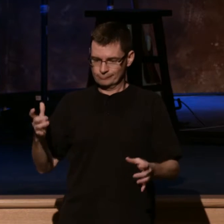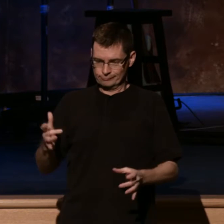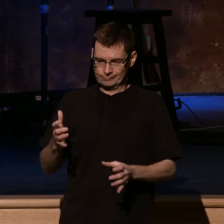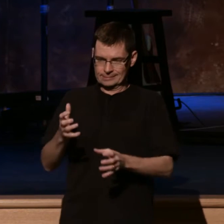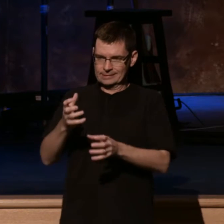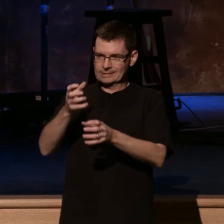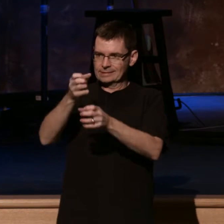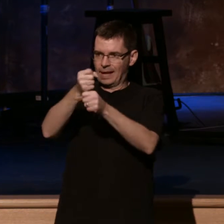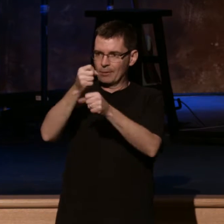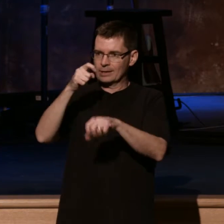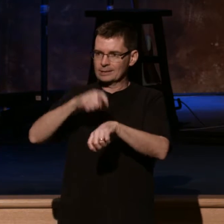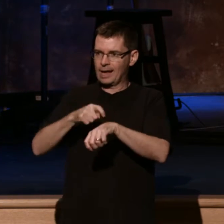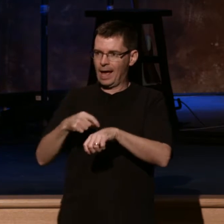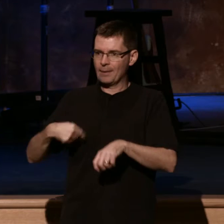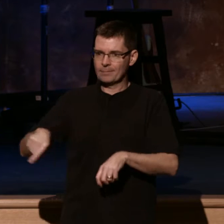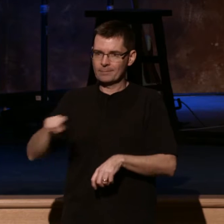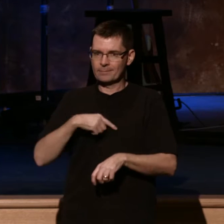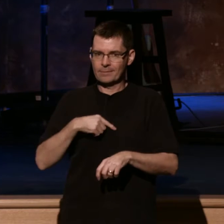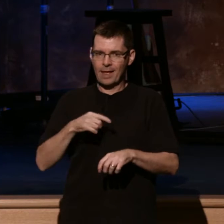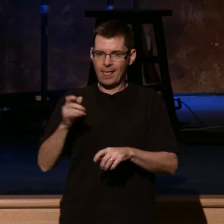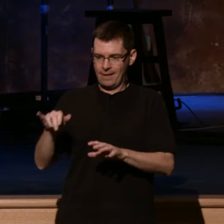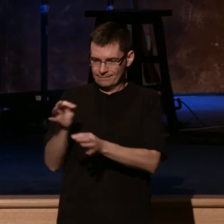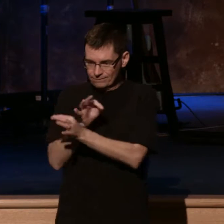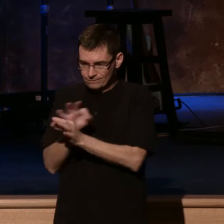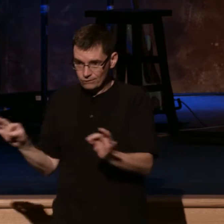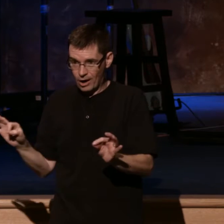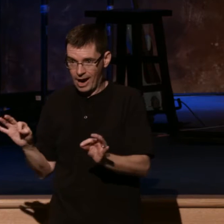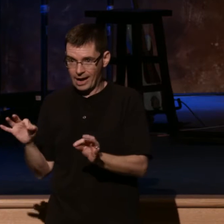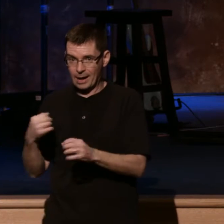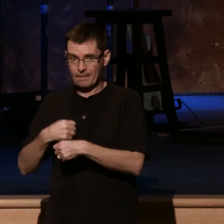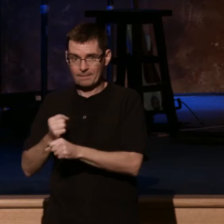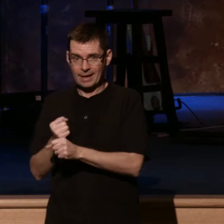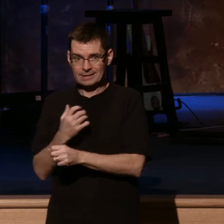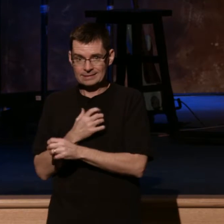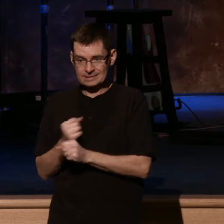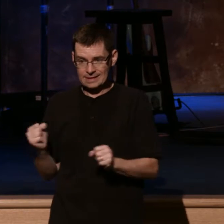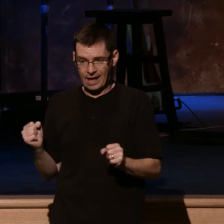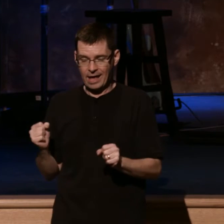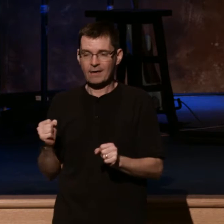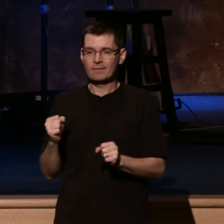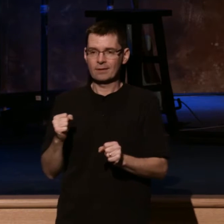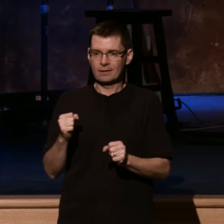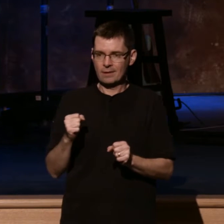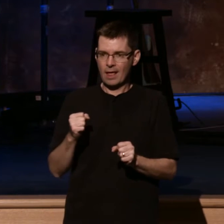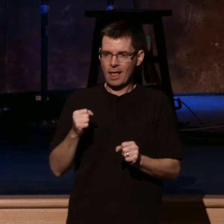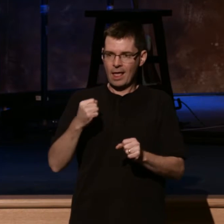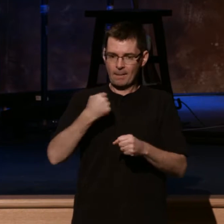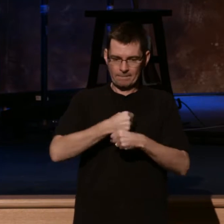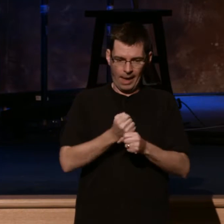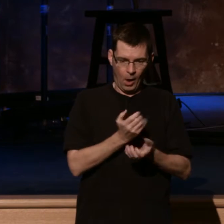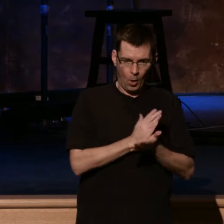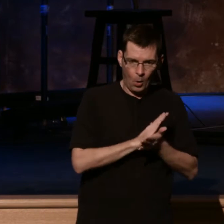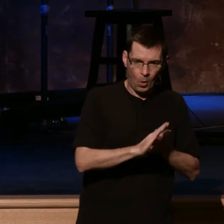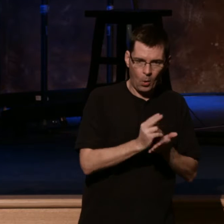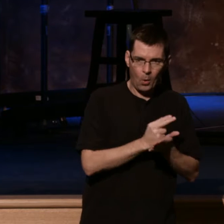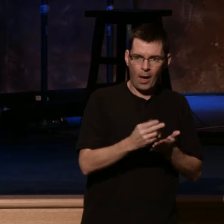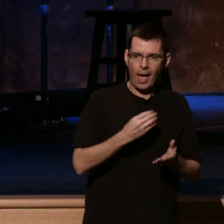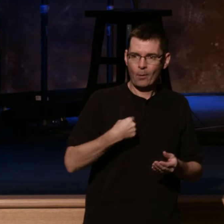about the freedom that brings salvation, sanctification, that allows us to savor the gospel, and that, Lord willing, will enable